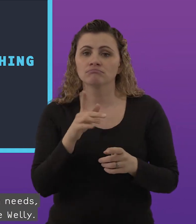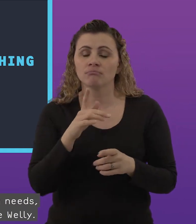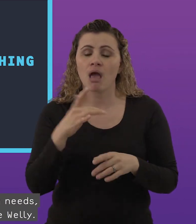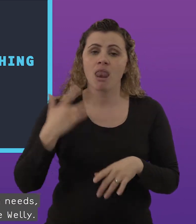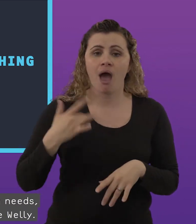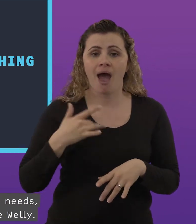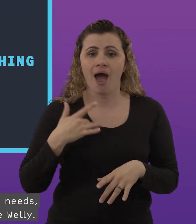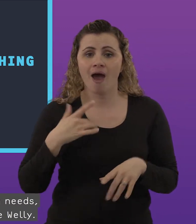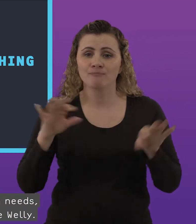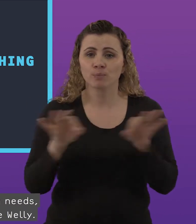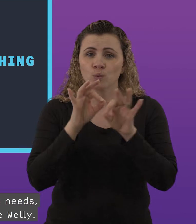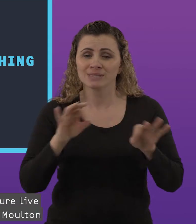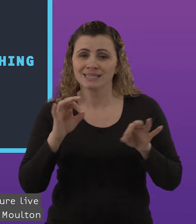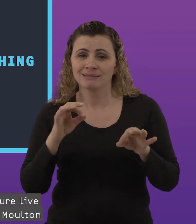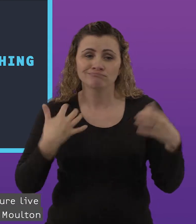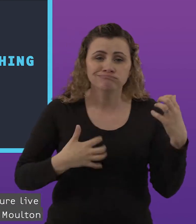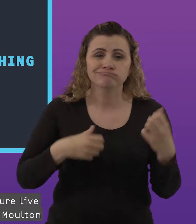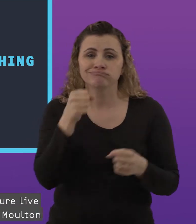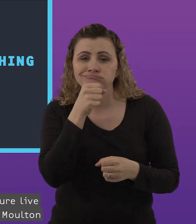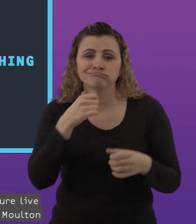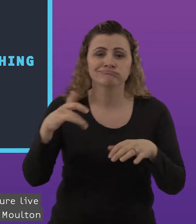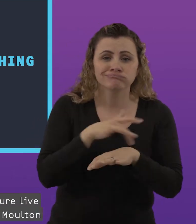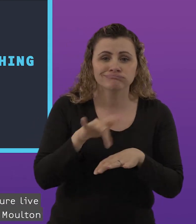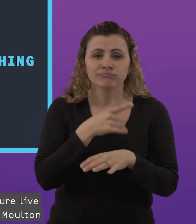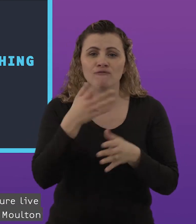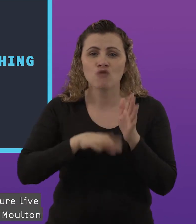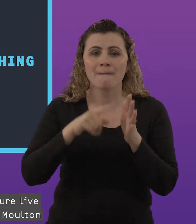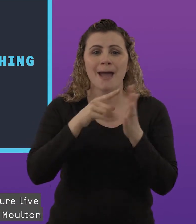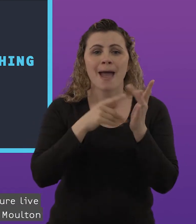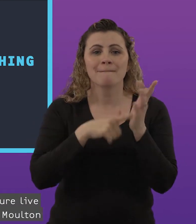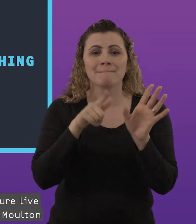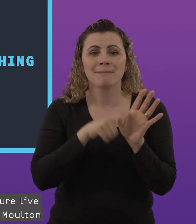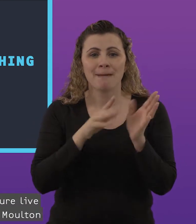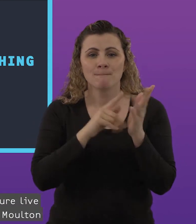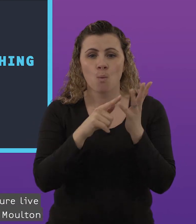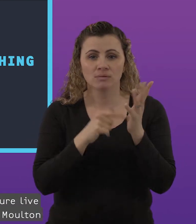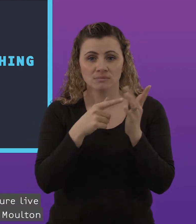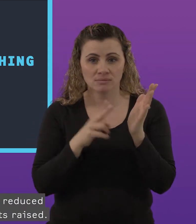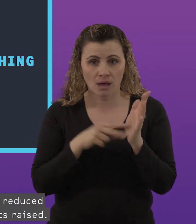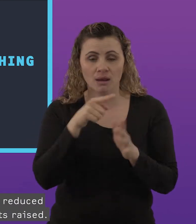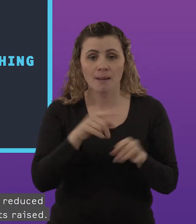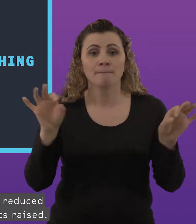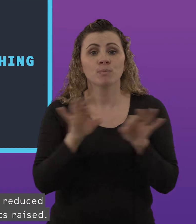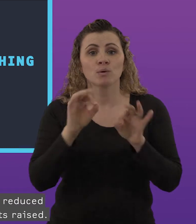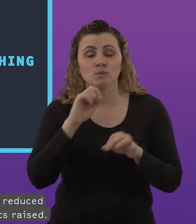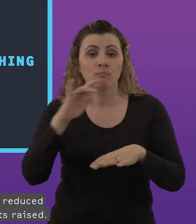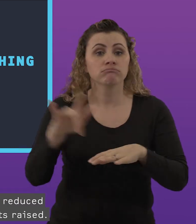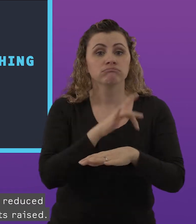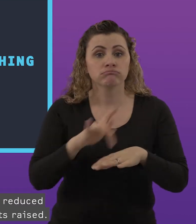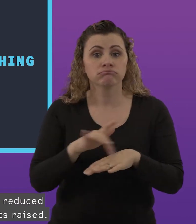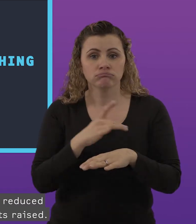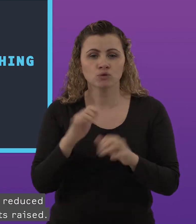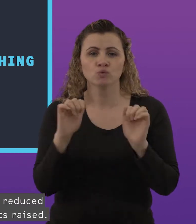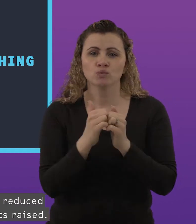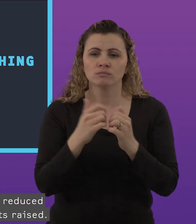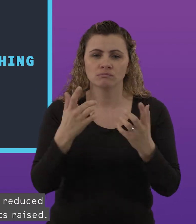3pm at the Welly. The performance will feature live acoustic music from Emily Moulton and will be performed at a reduced